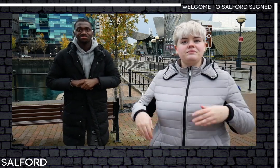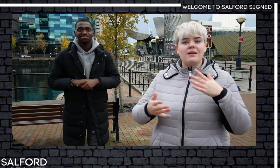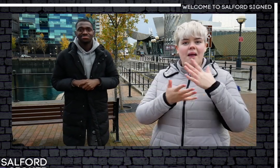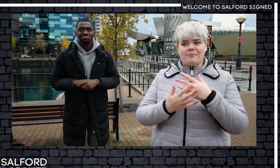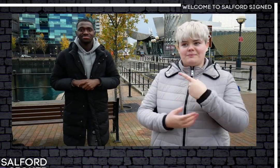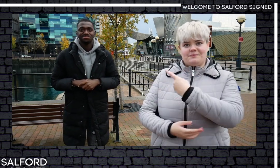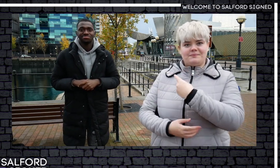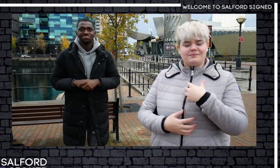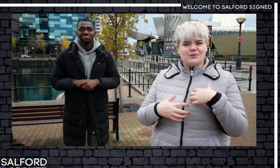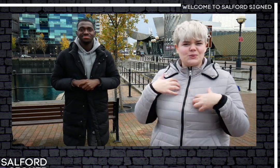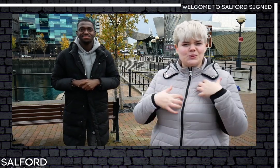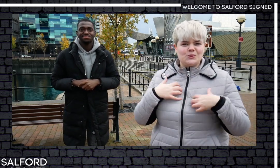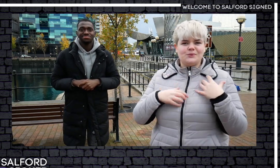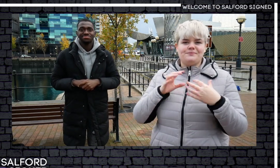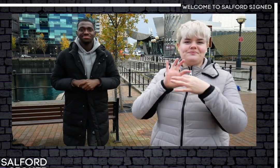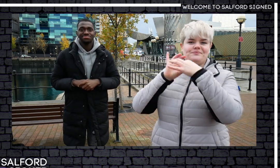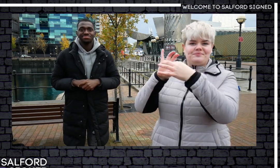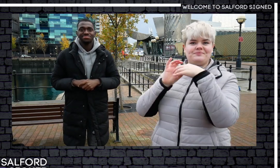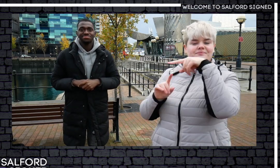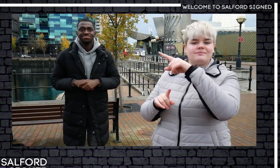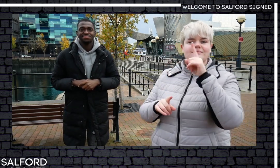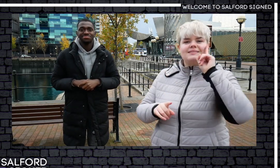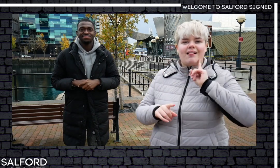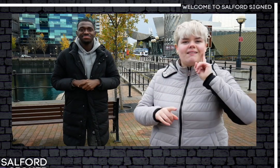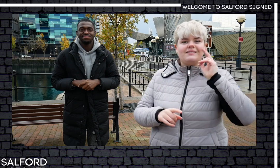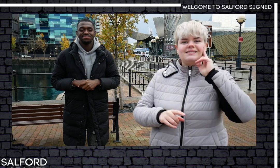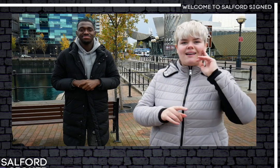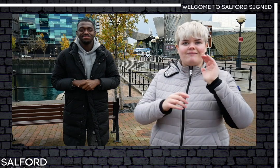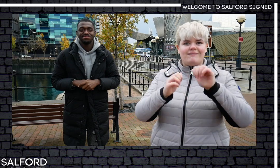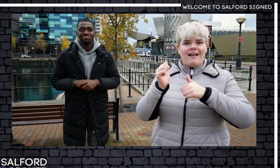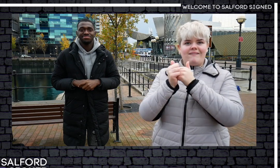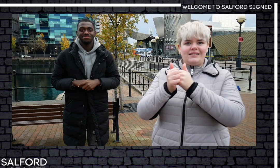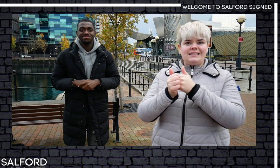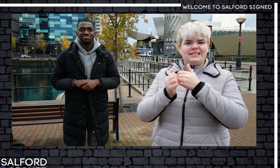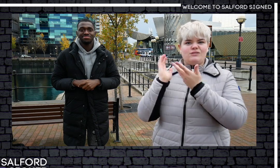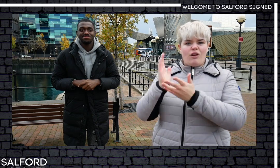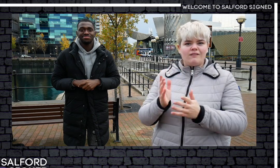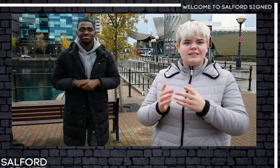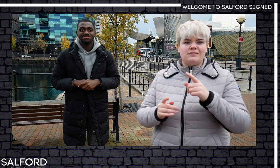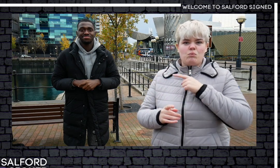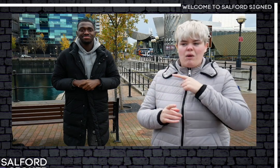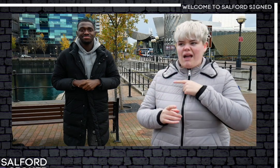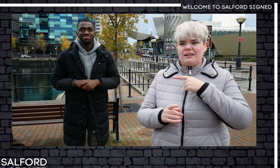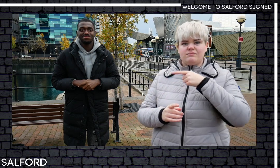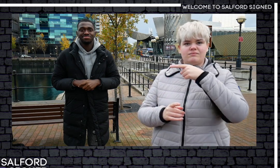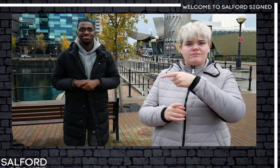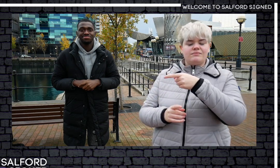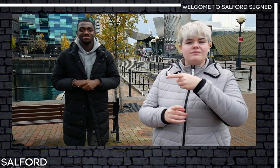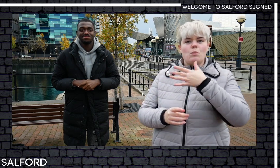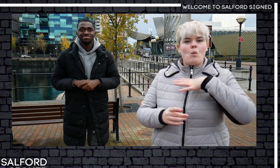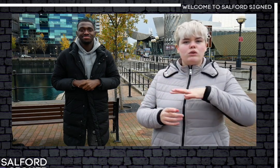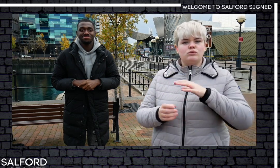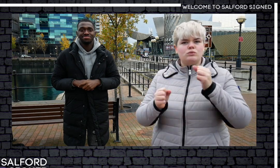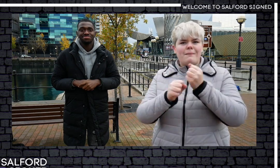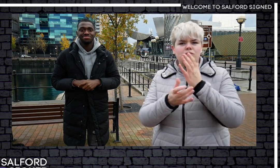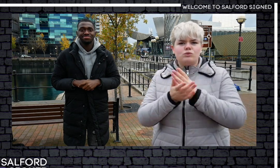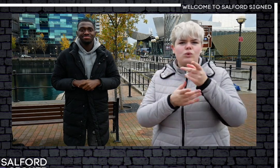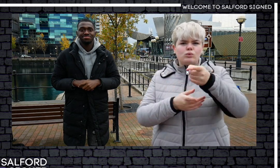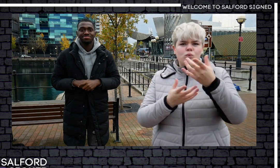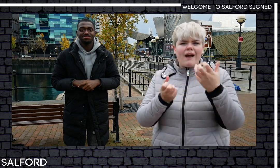We are excited to be working with Salford Deaf Advocacy Service to provide you with this channel where you